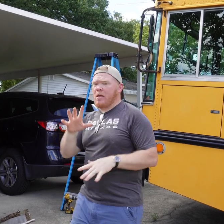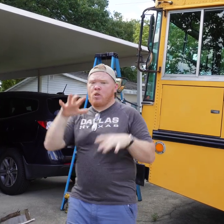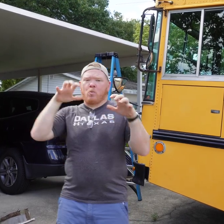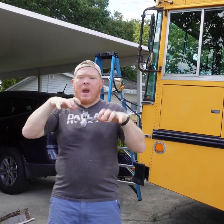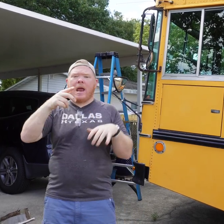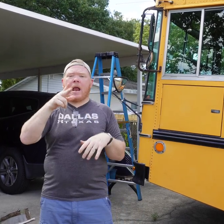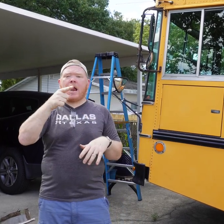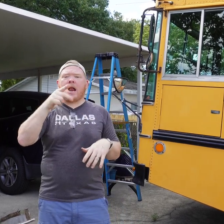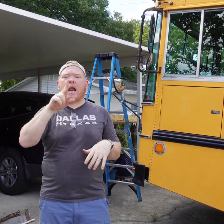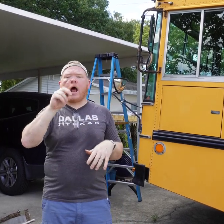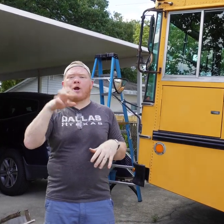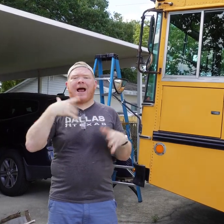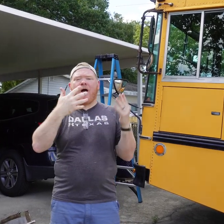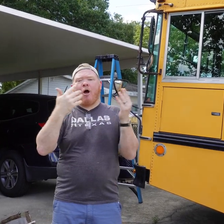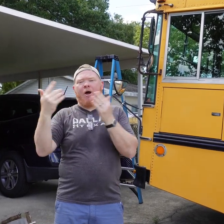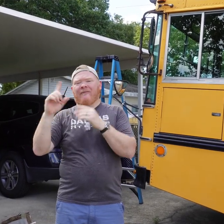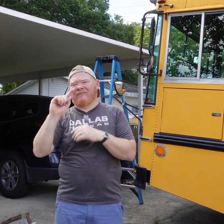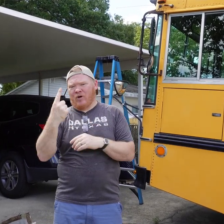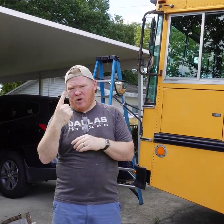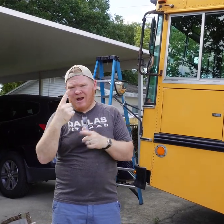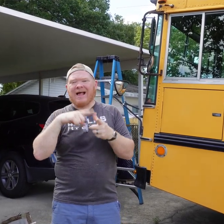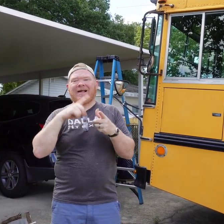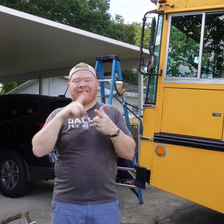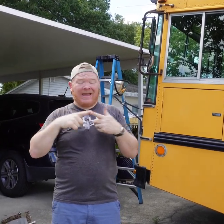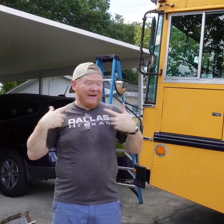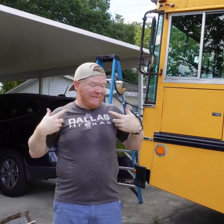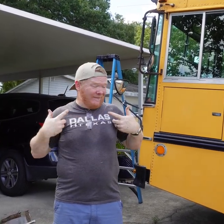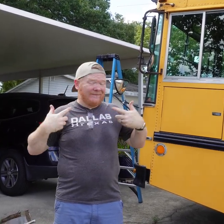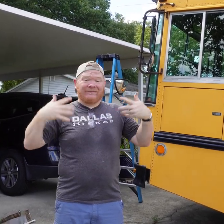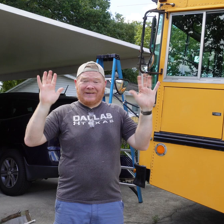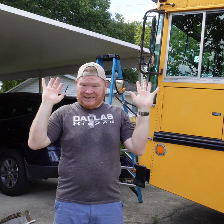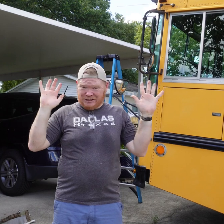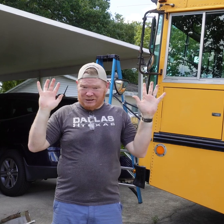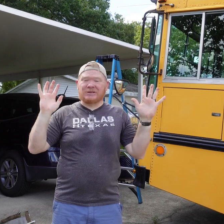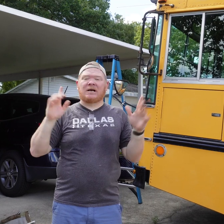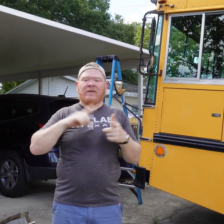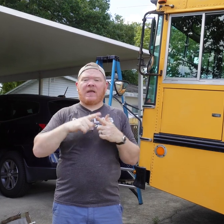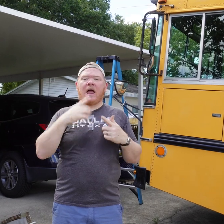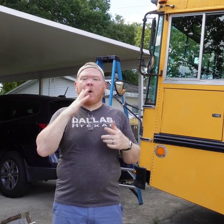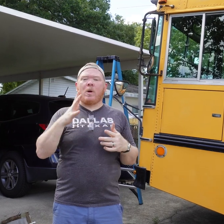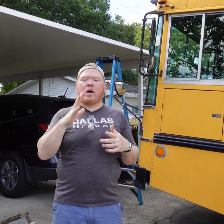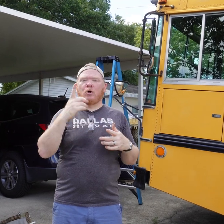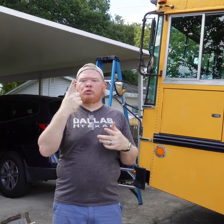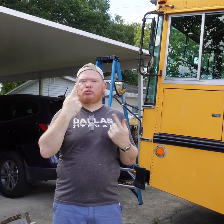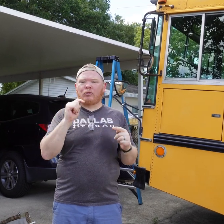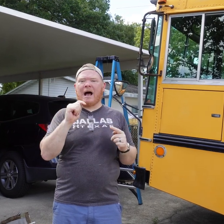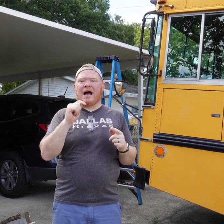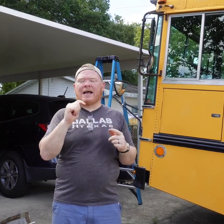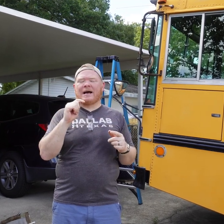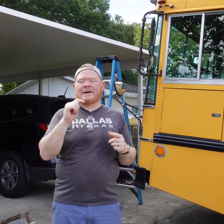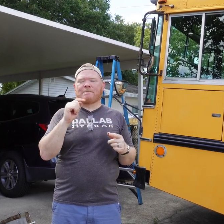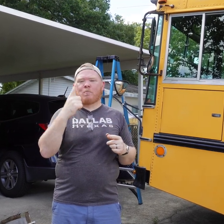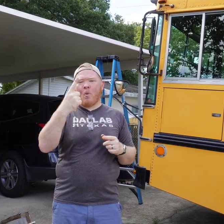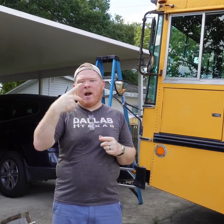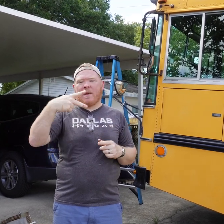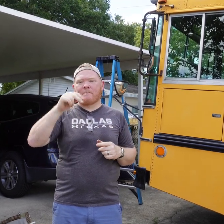actually, the gutter. I'm going to take that off first, and then when I'm done, I'll go ahead and try to